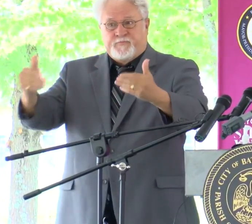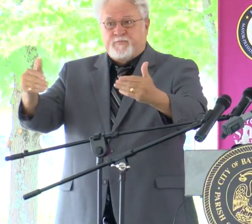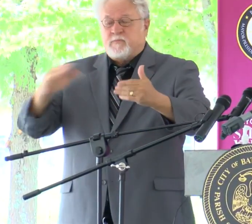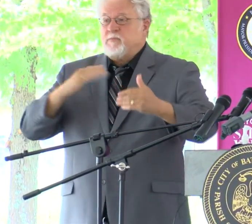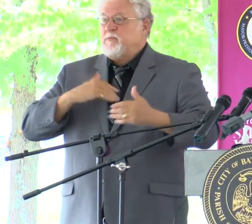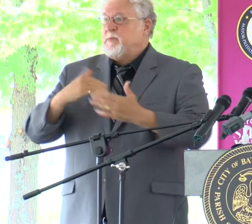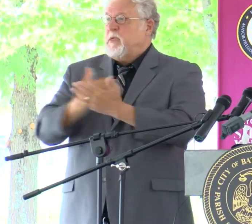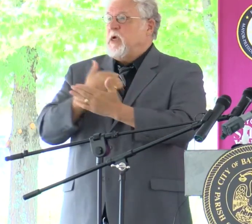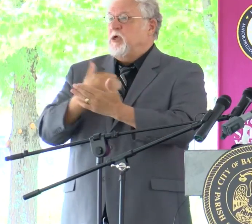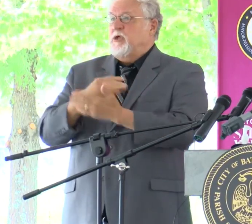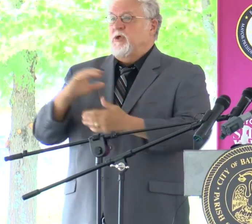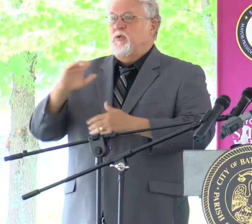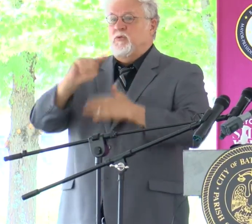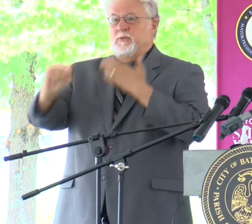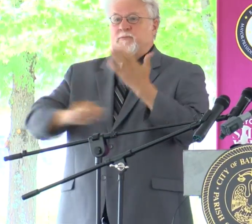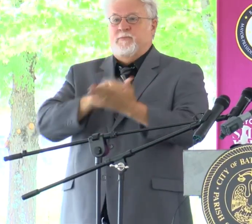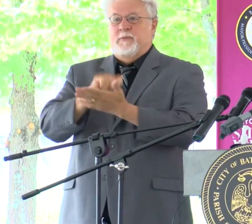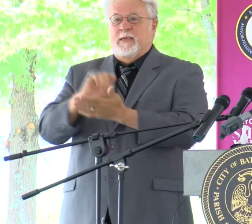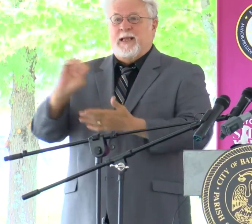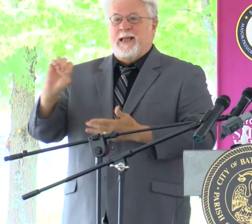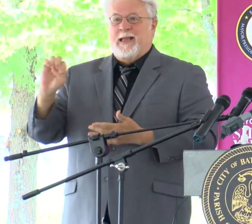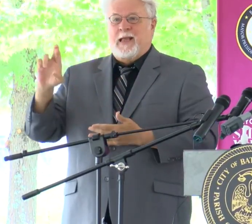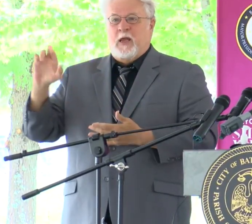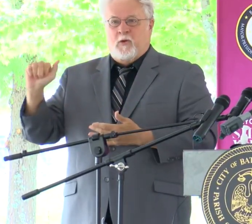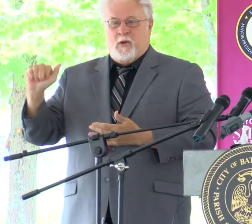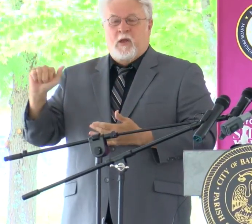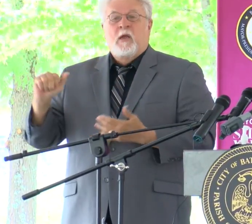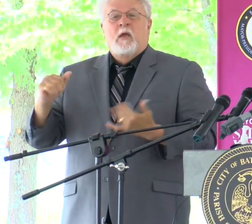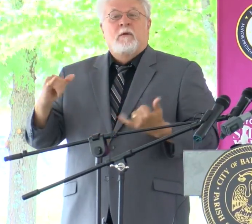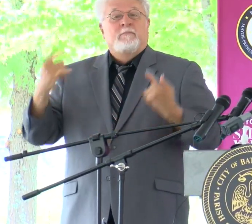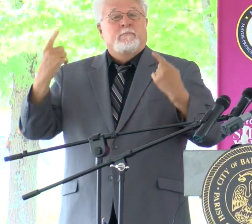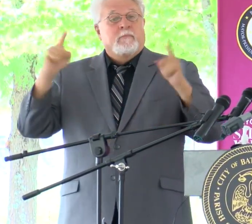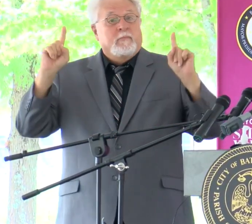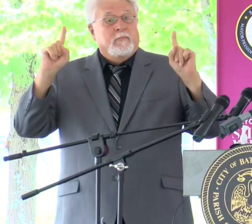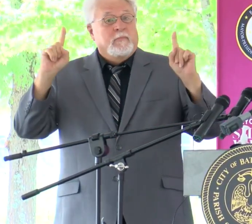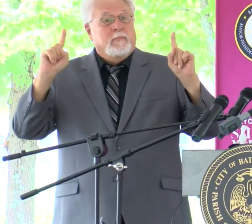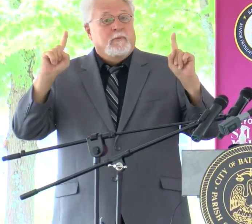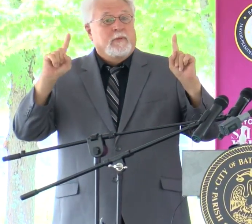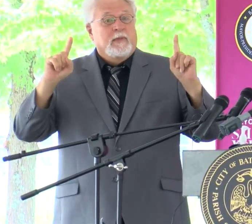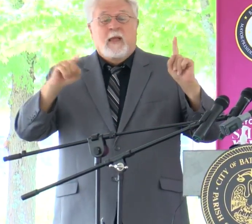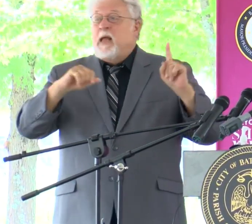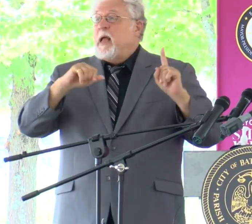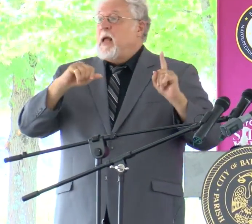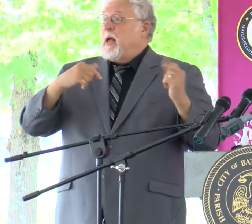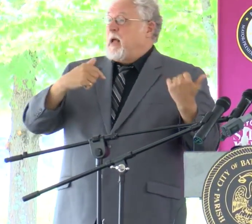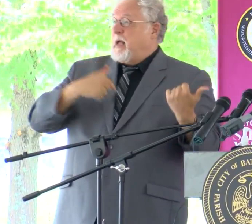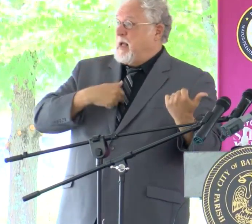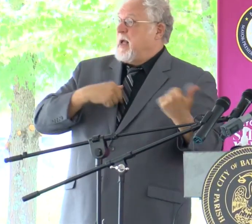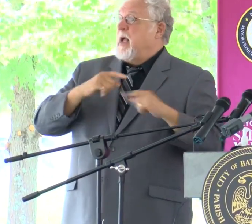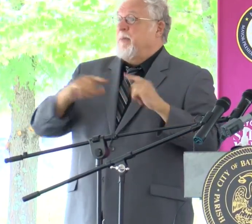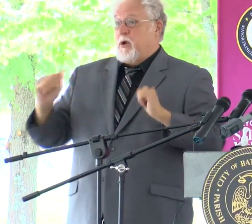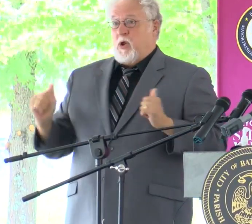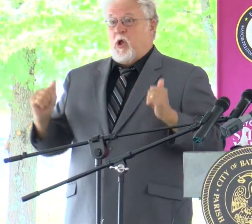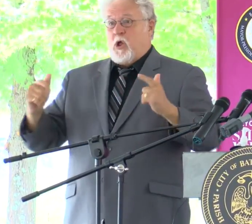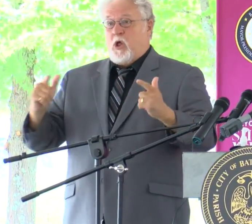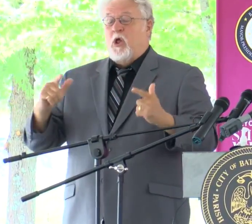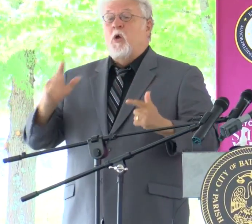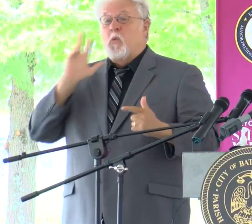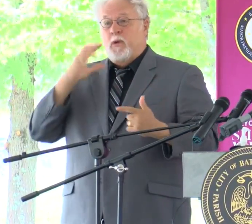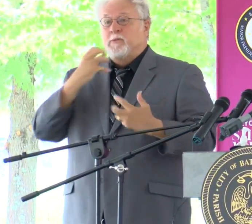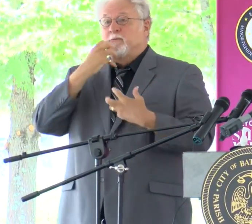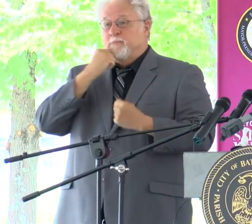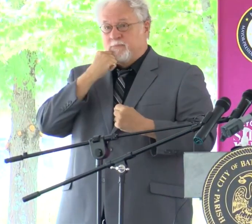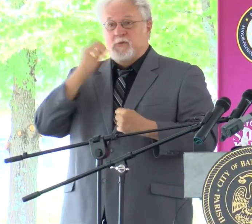our new era. This is an accomplishment that not only I, but all of us, will hold